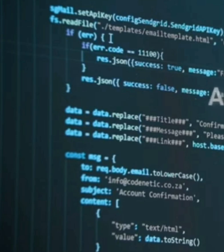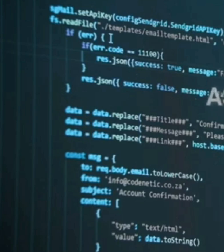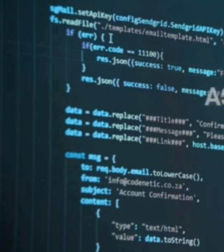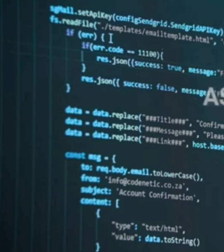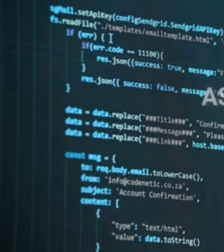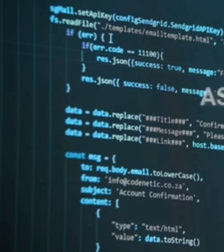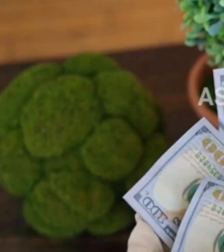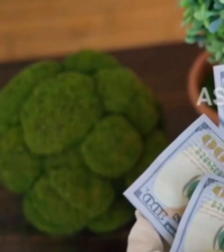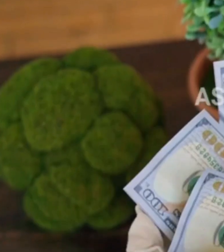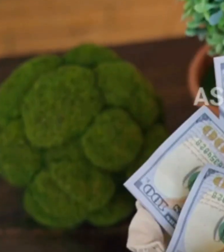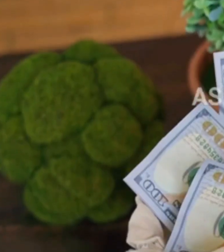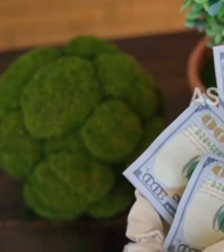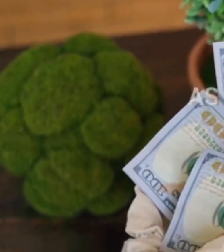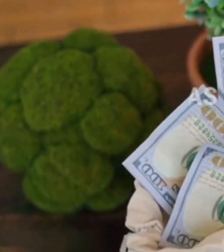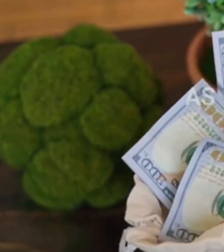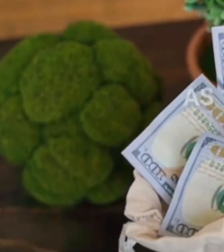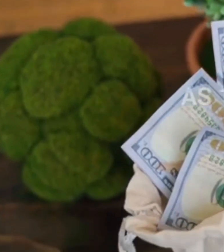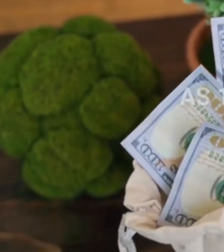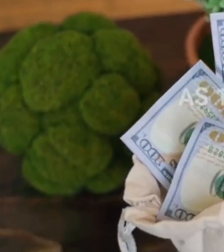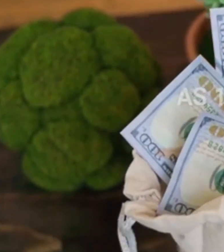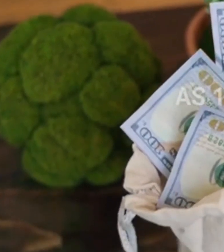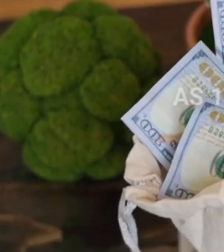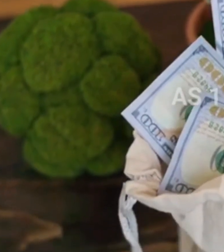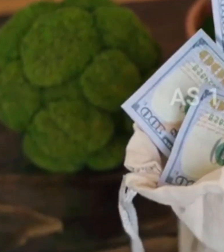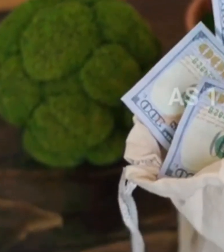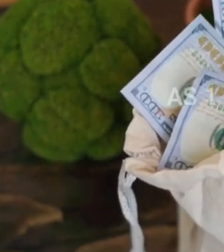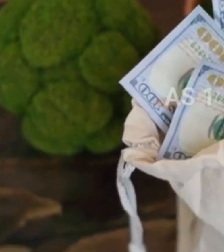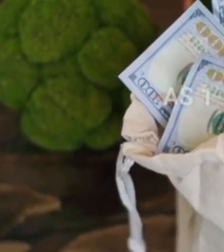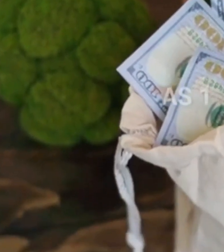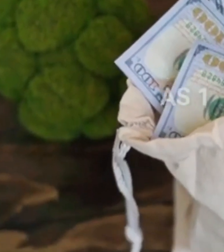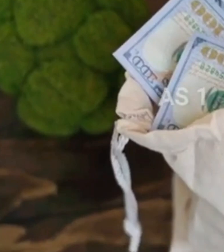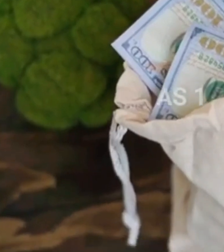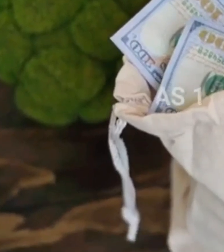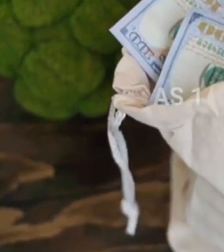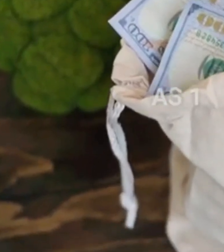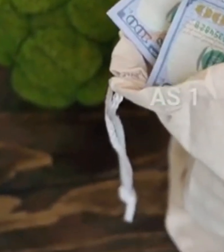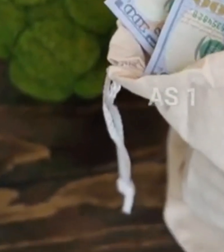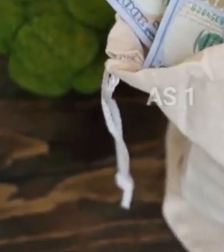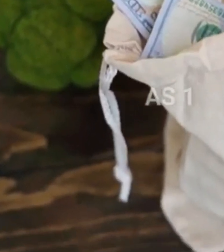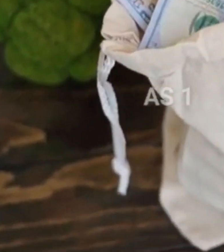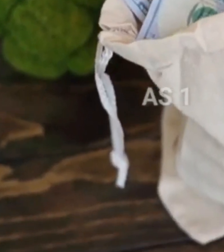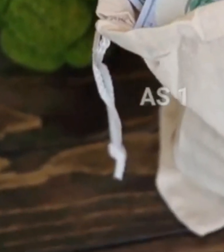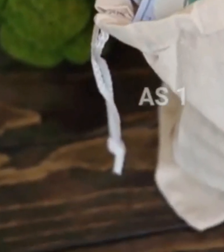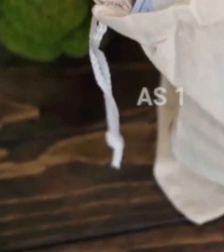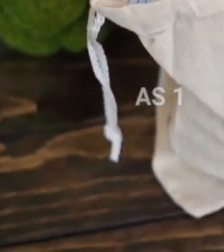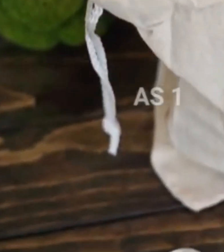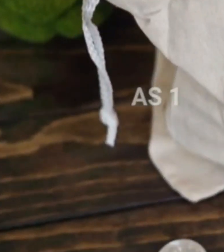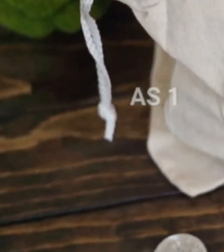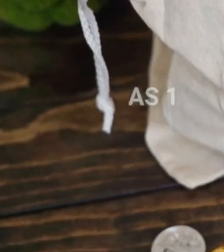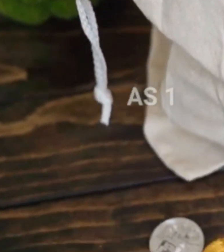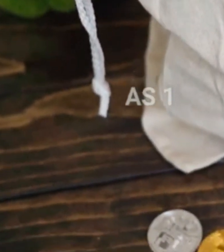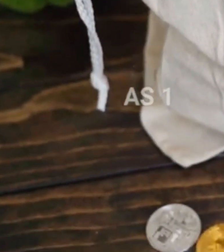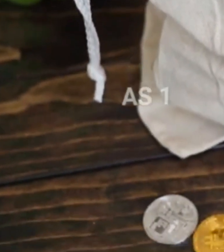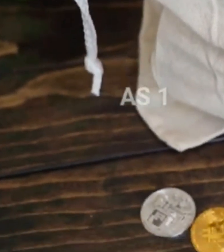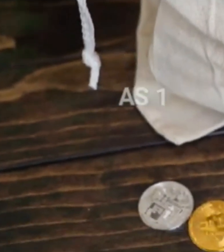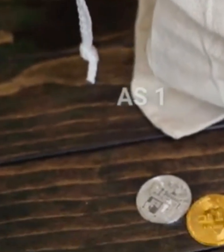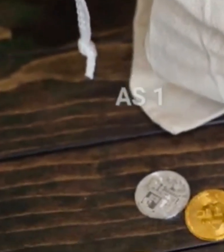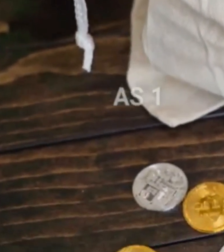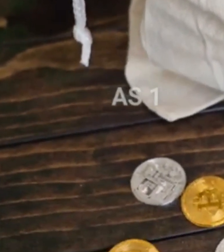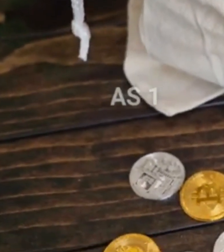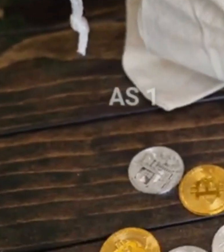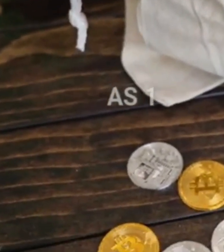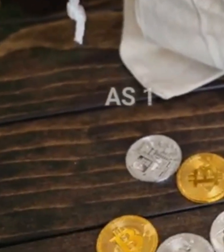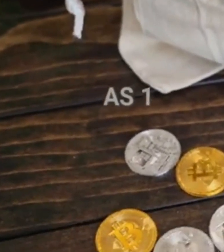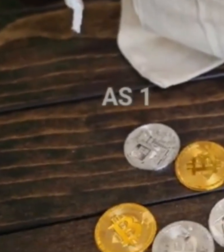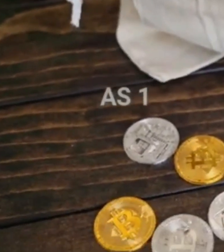a lot of revenue will be coming here probably the person will pay you 50 percent contributing 50 percent of all the